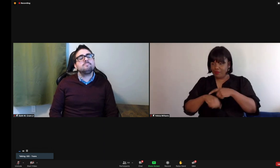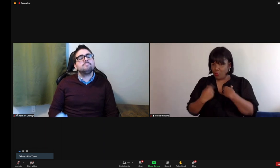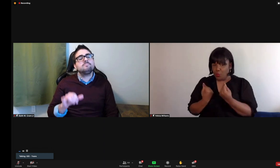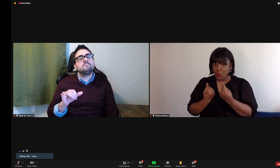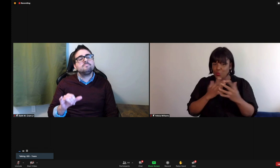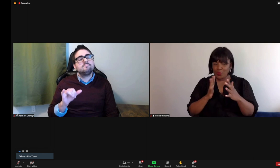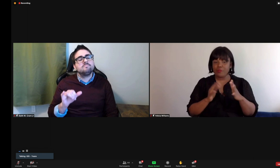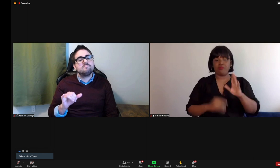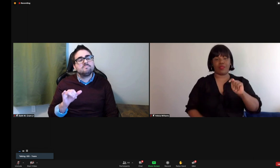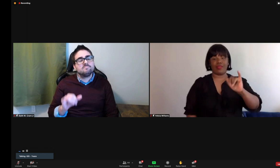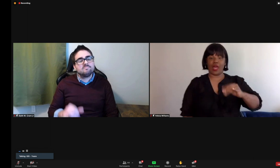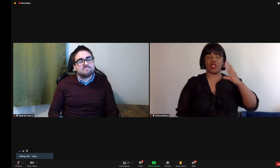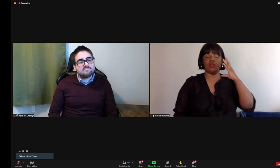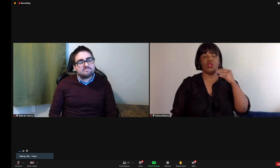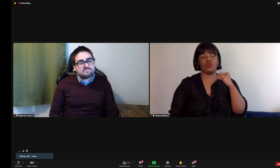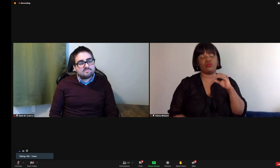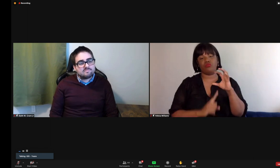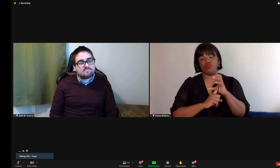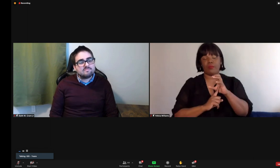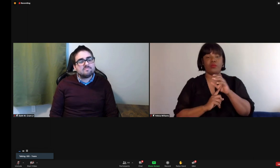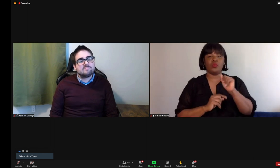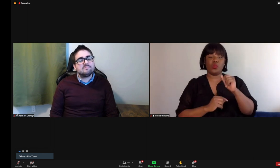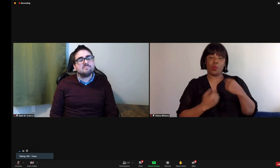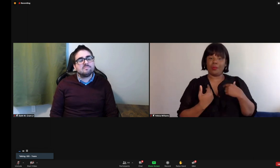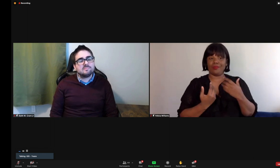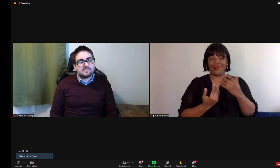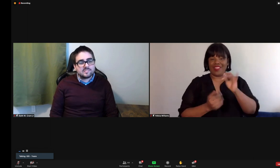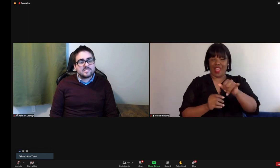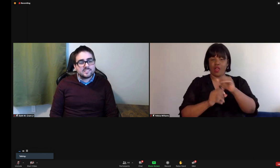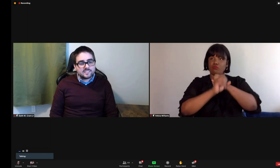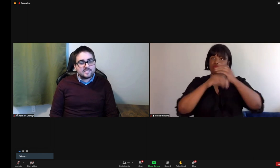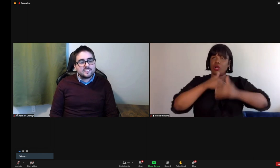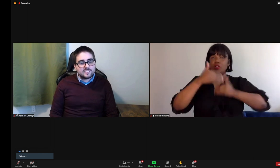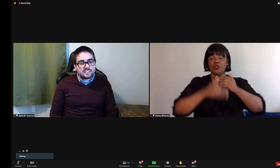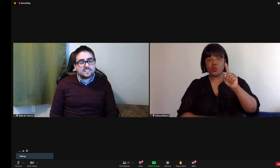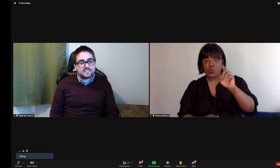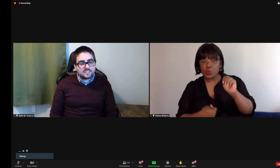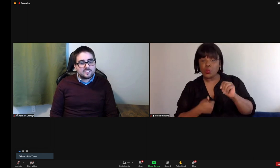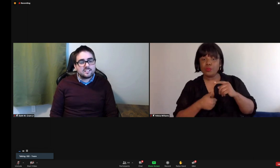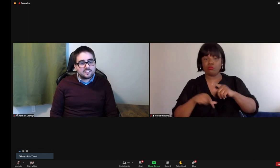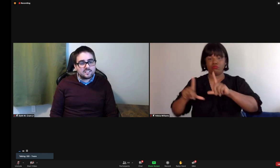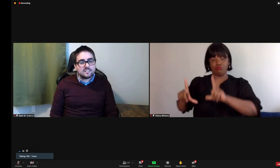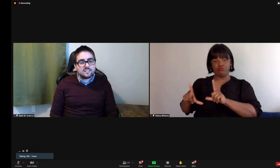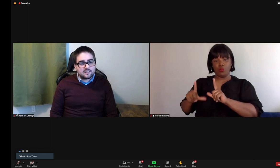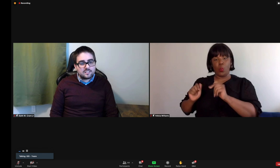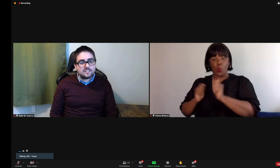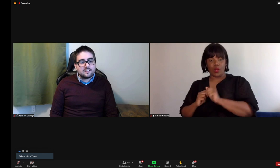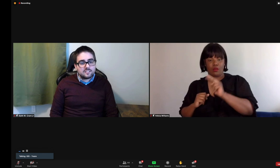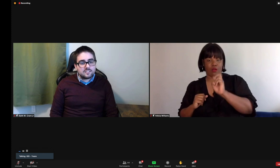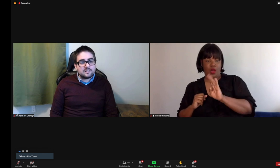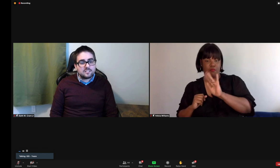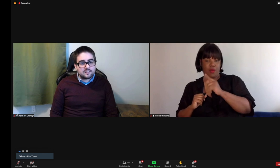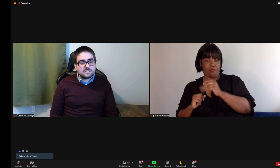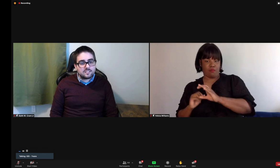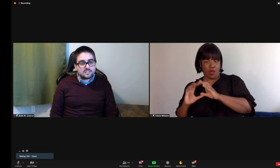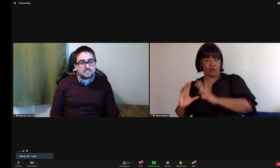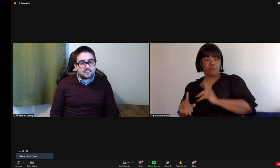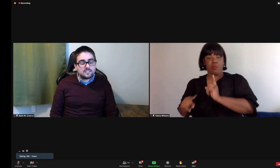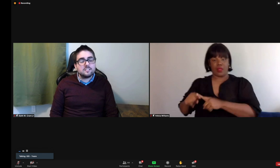felt like it was a different product after working with Nye through Marco Polo. So that was an awesome experience, you know, being able